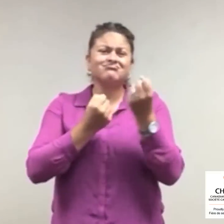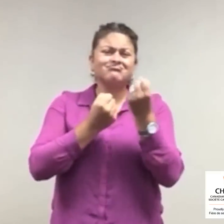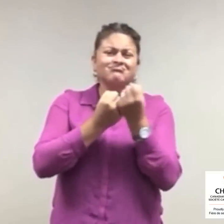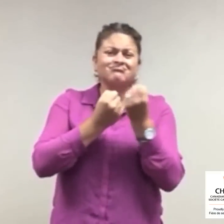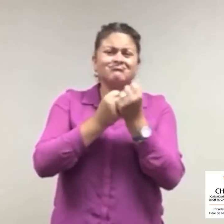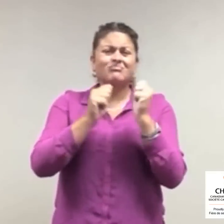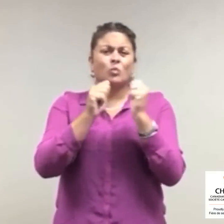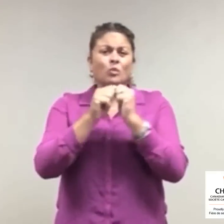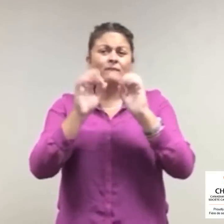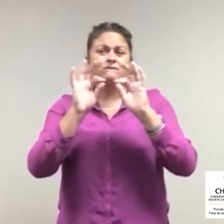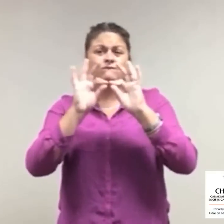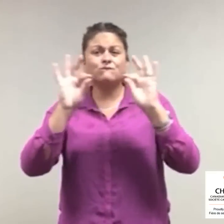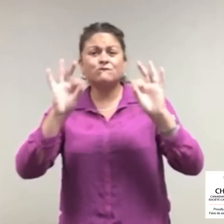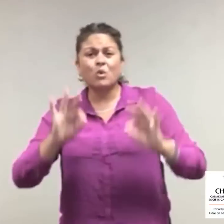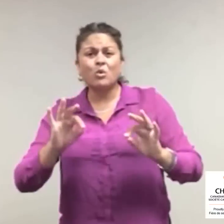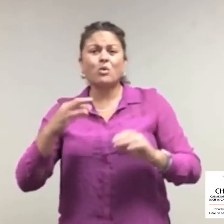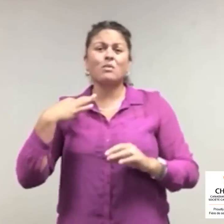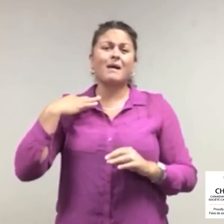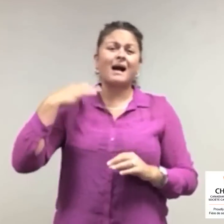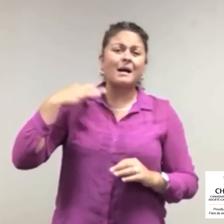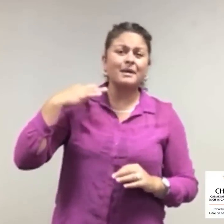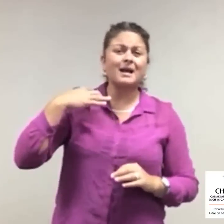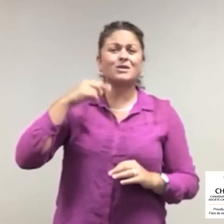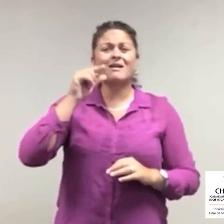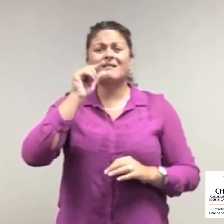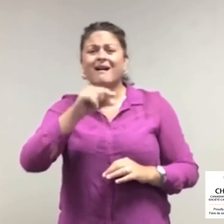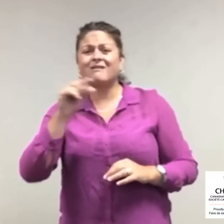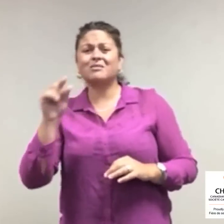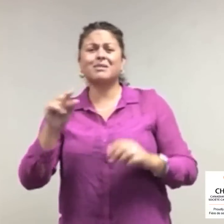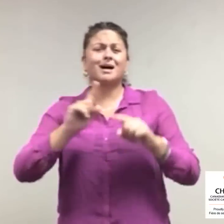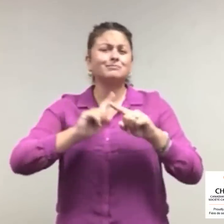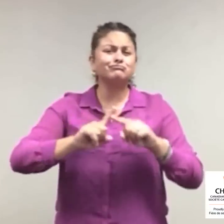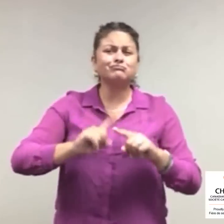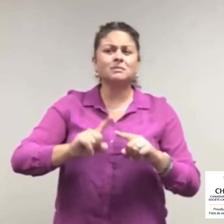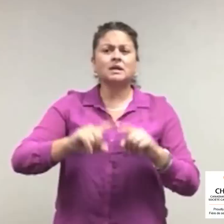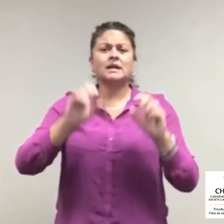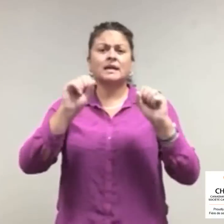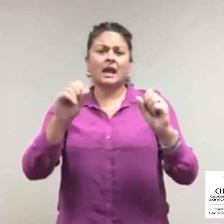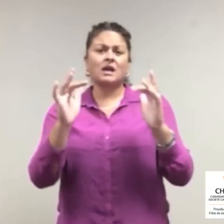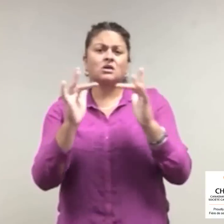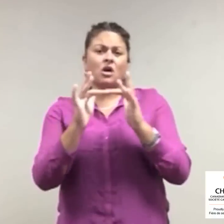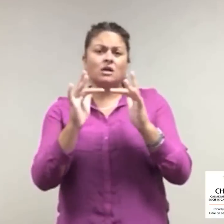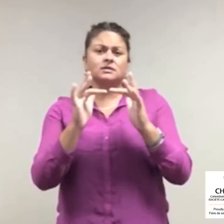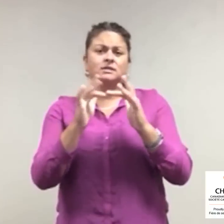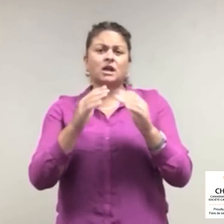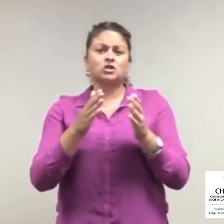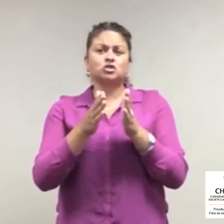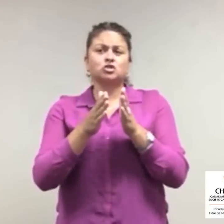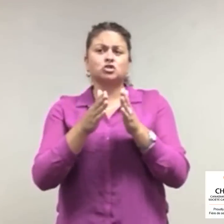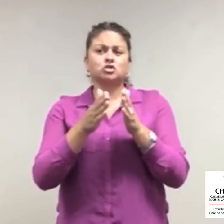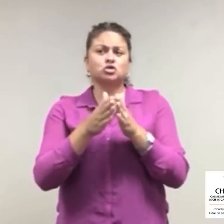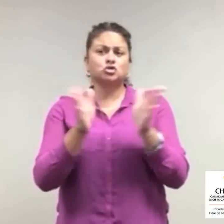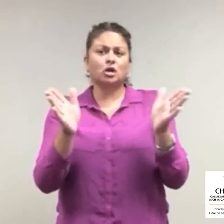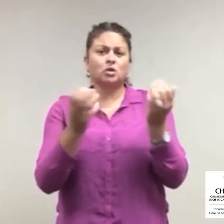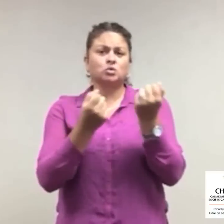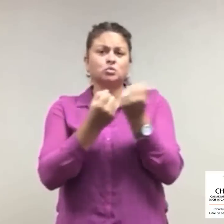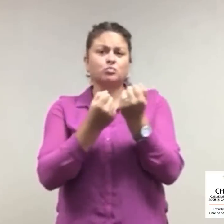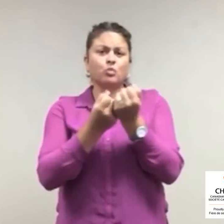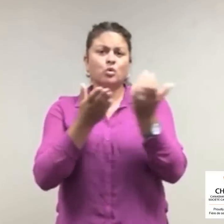If other individuals may need help or support filling out forms, applications, or navigating situations with the